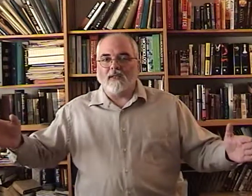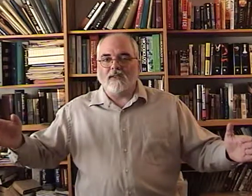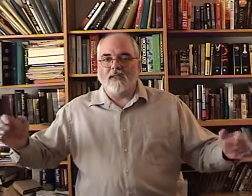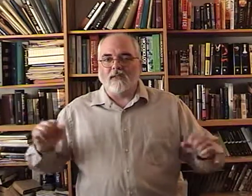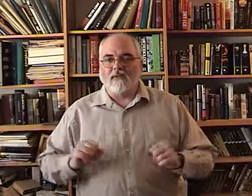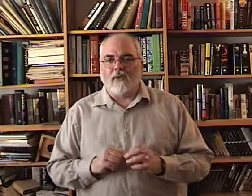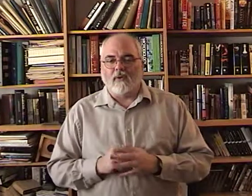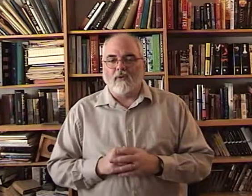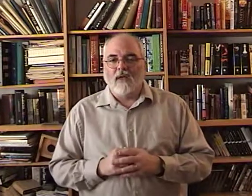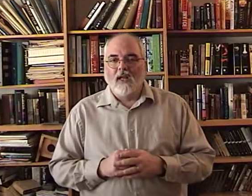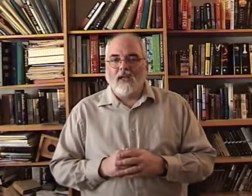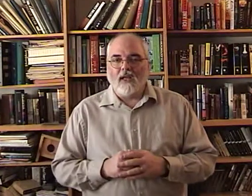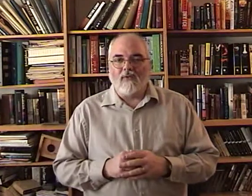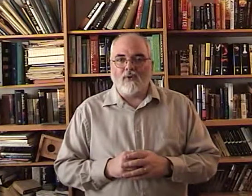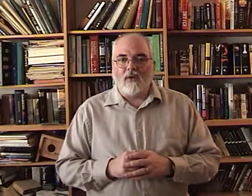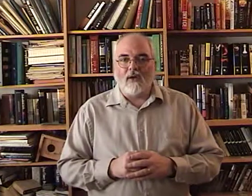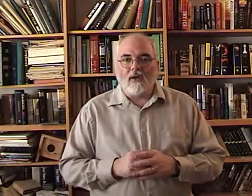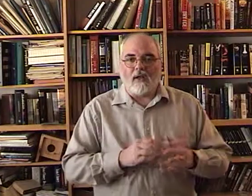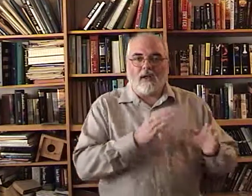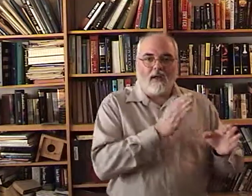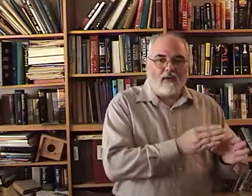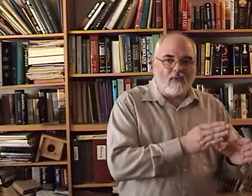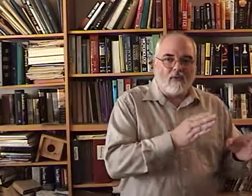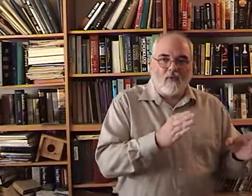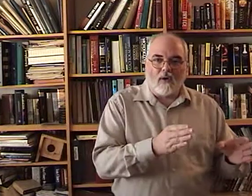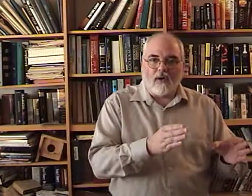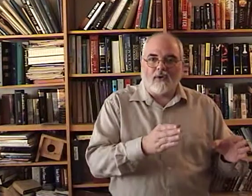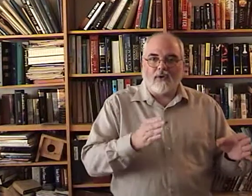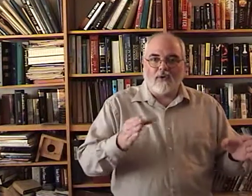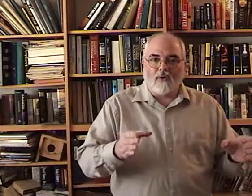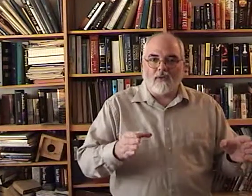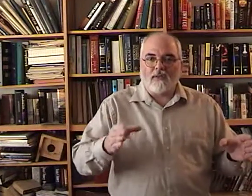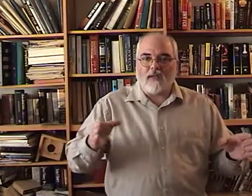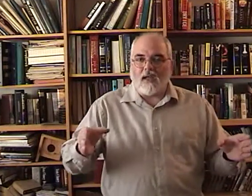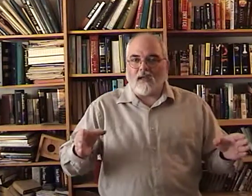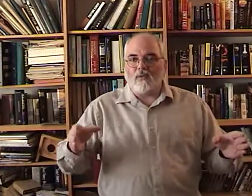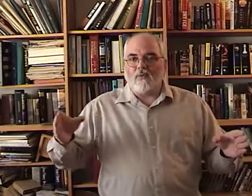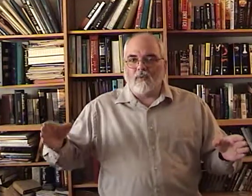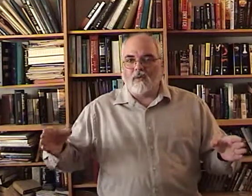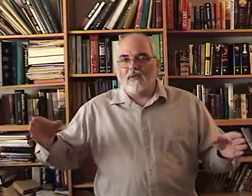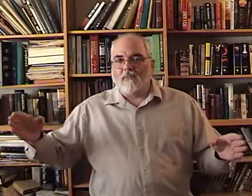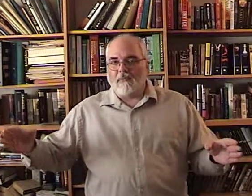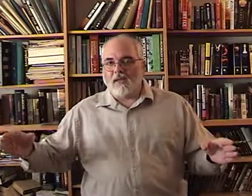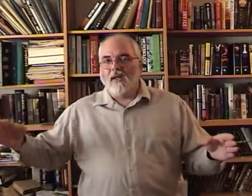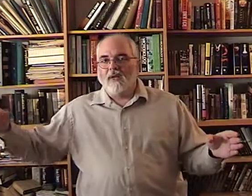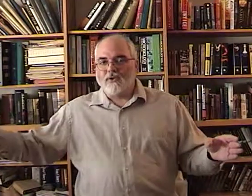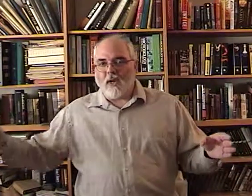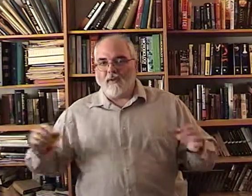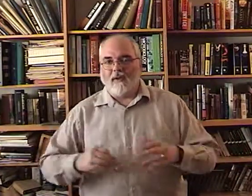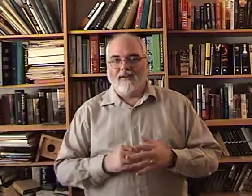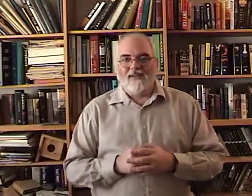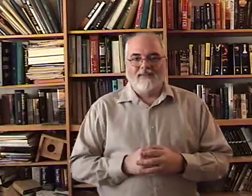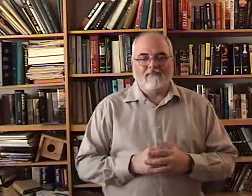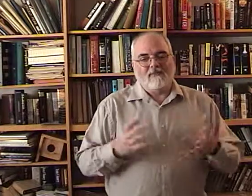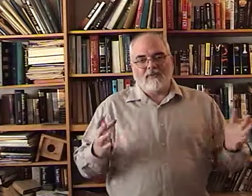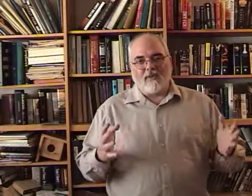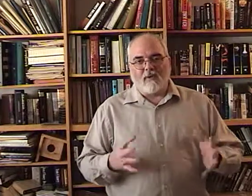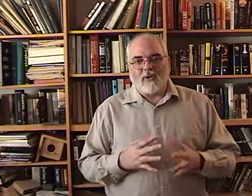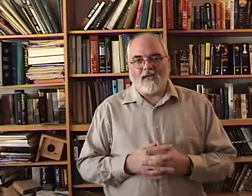it'll flow. If you learn it in words your signs will be choppy. See what I'm trying to